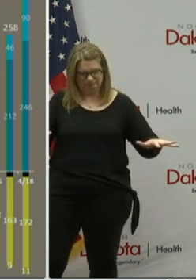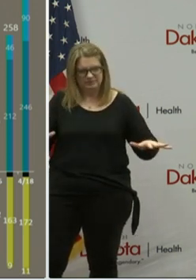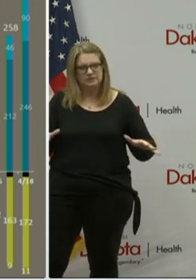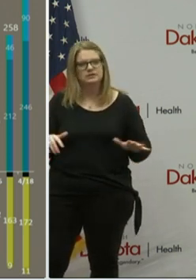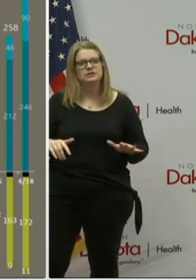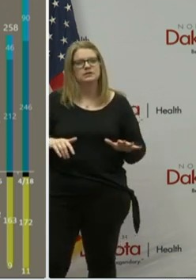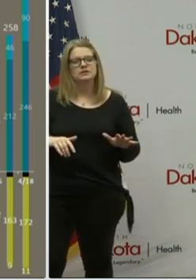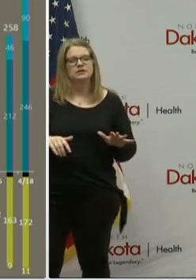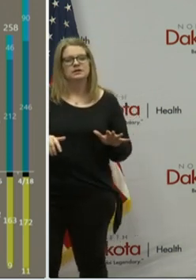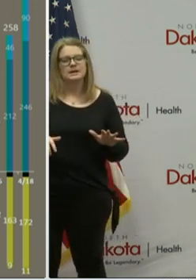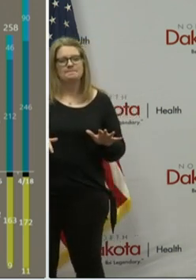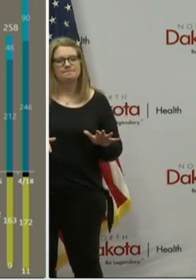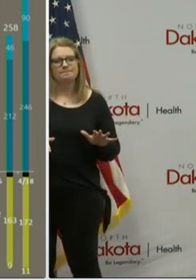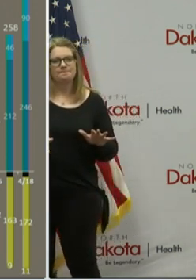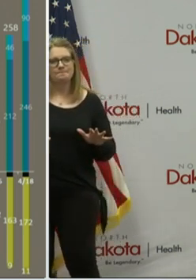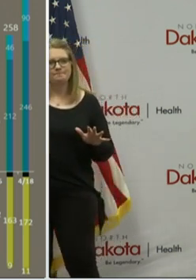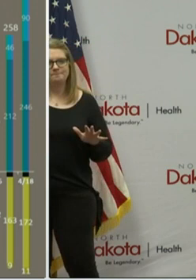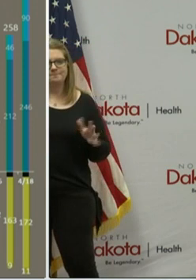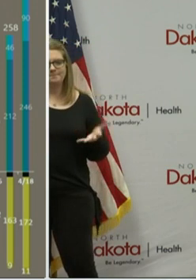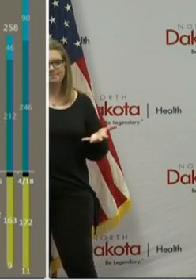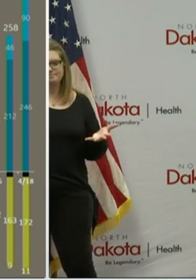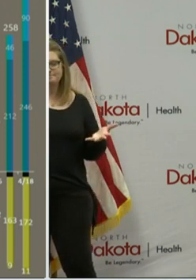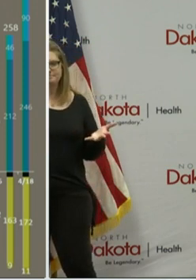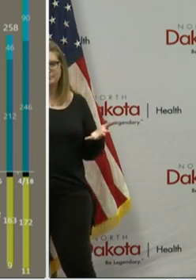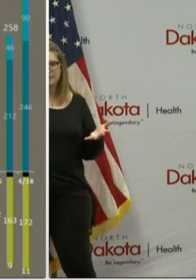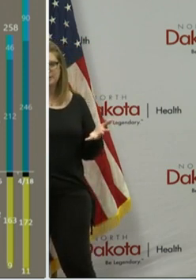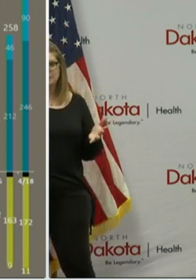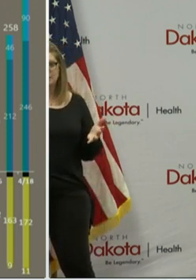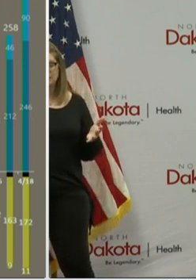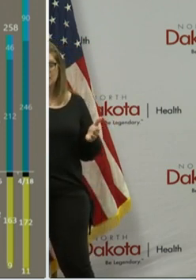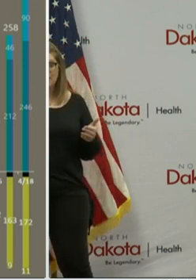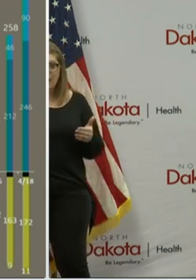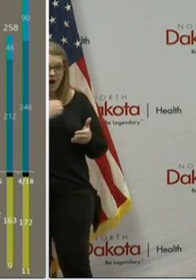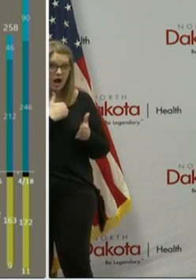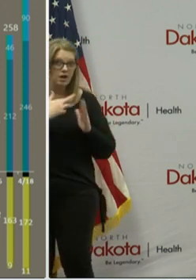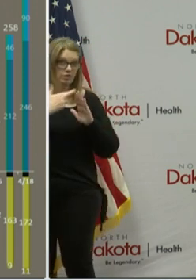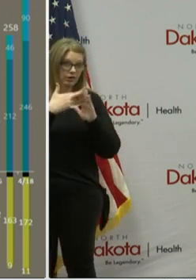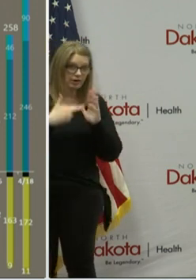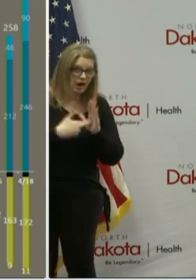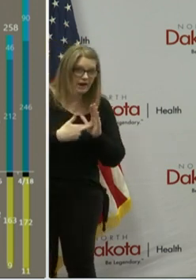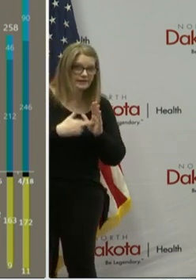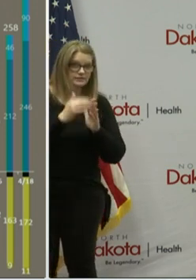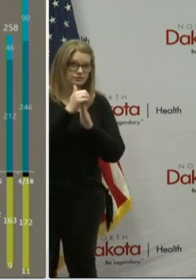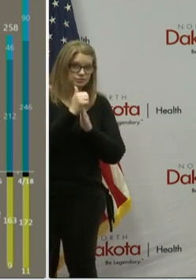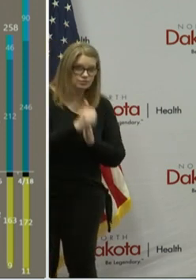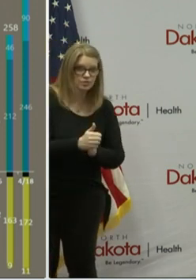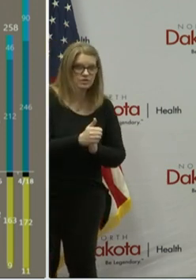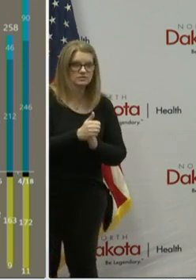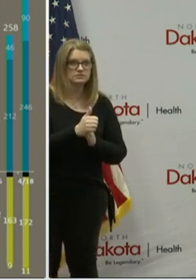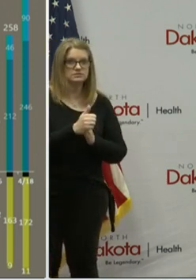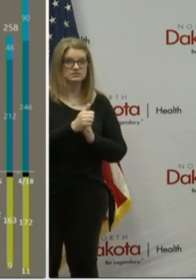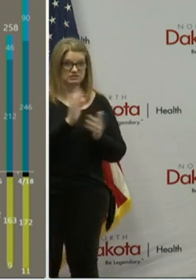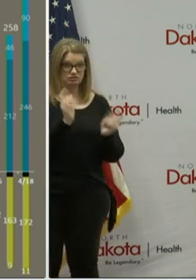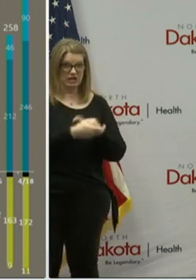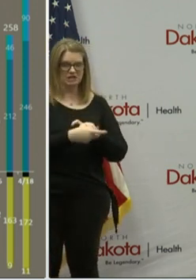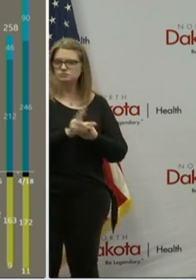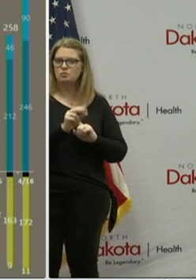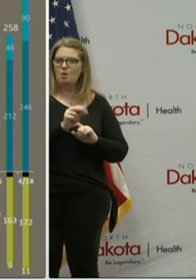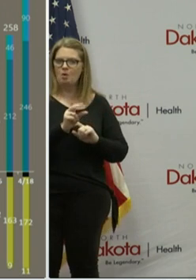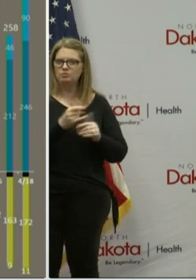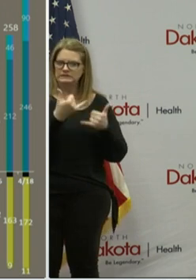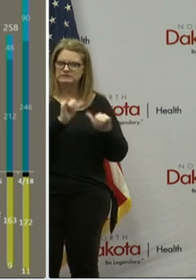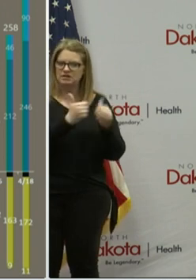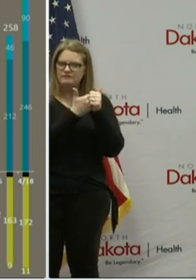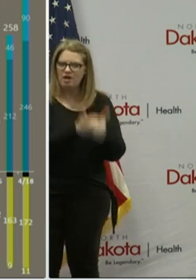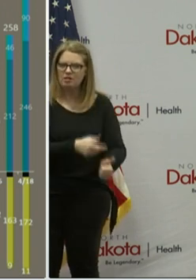this doesn't change anything in terms of our the guidance that we're giving but again want to assure people that we